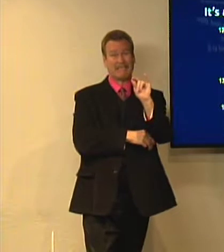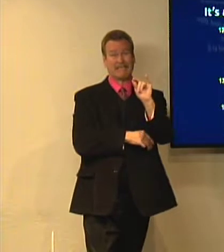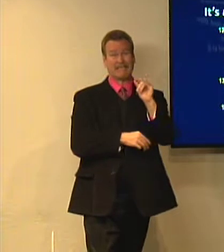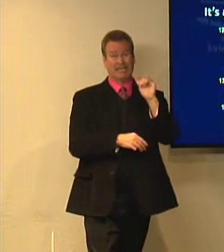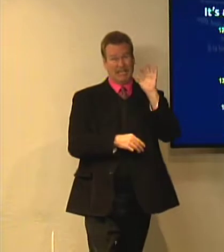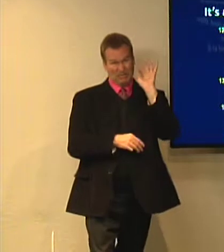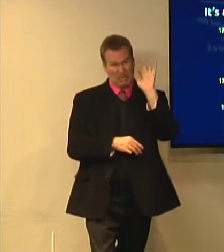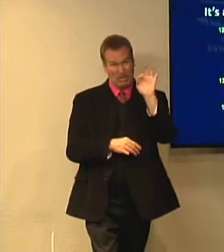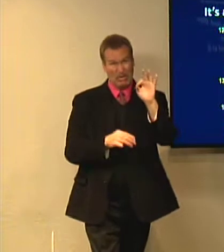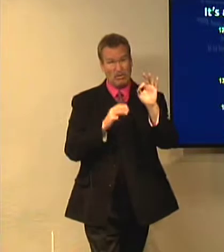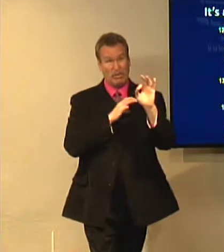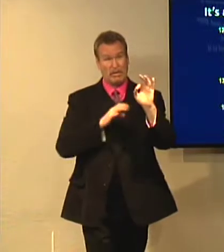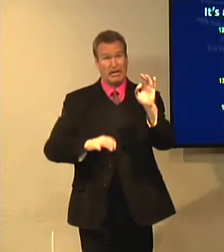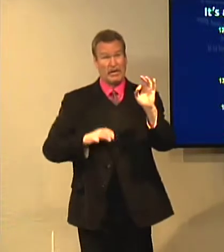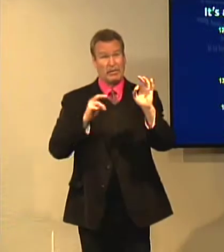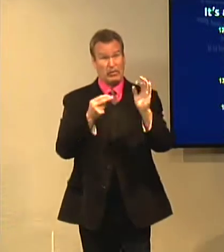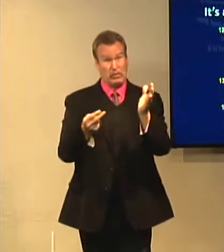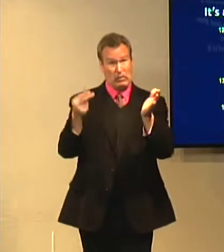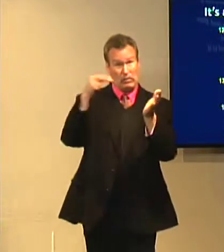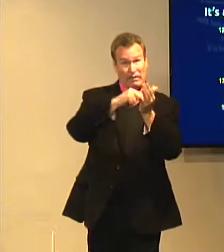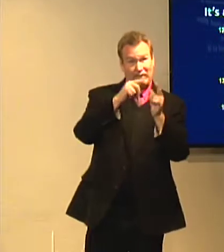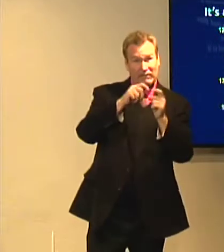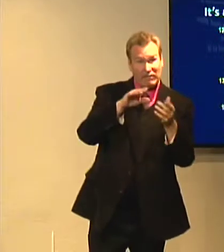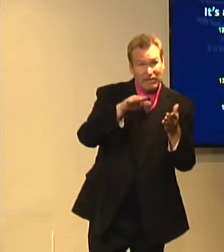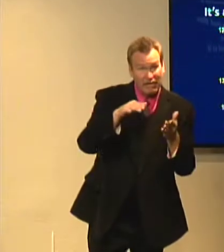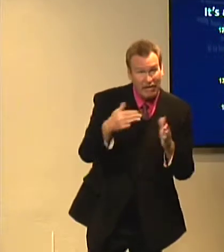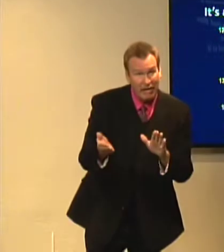preached that Christ has not been raised from the dead,